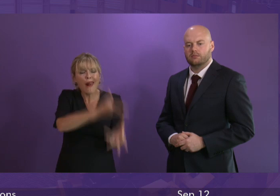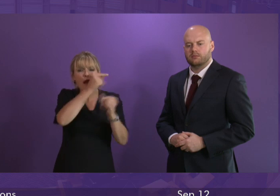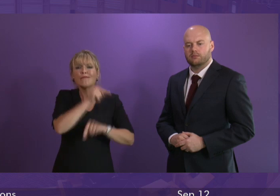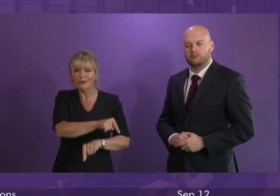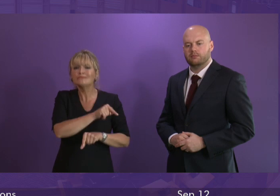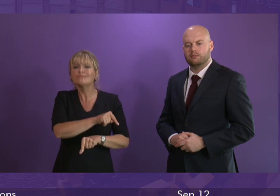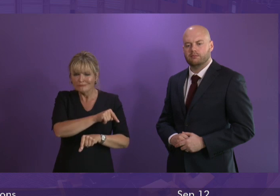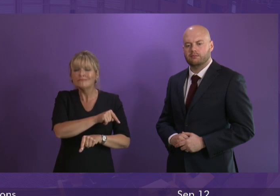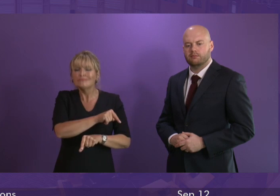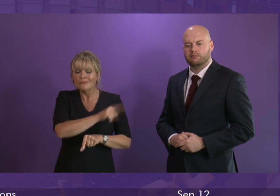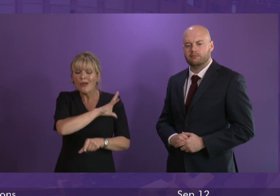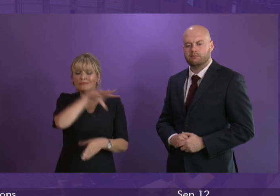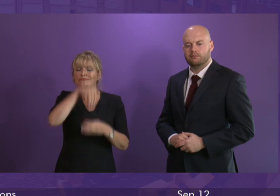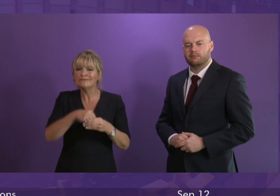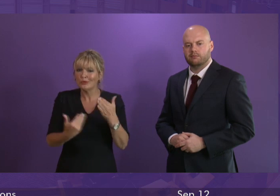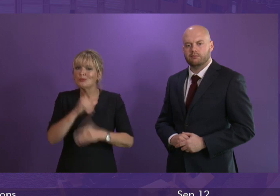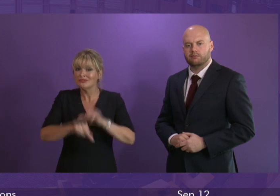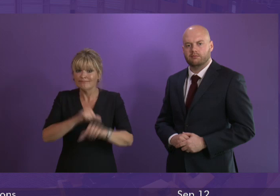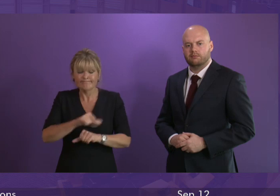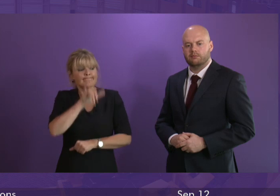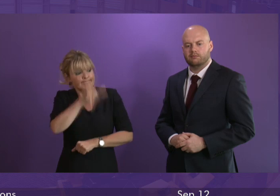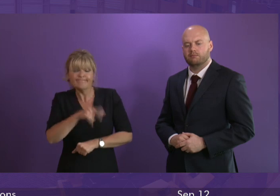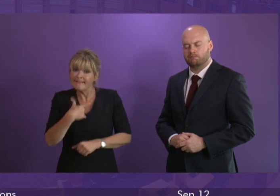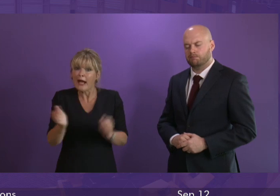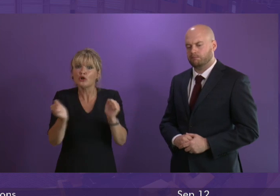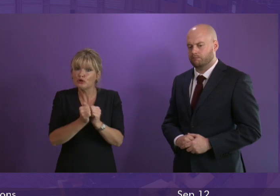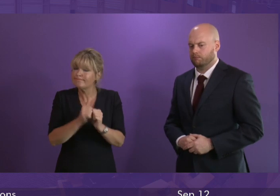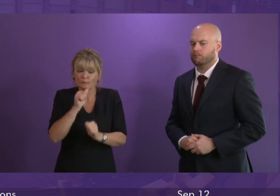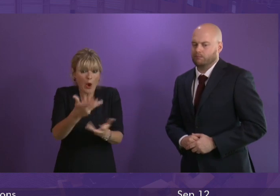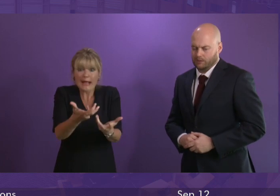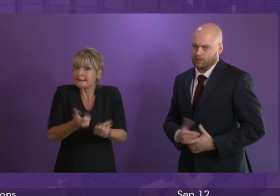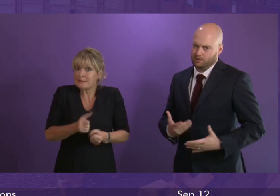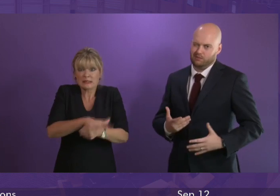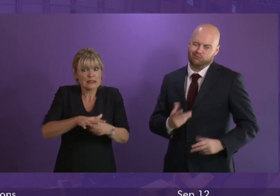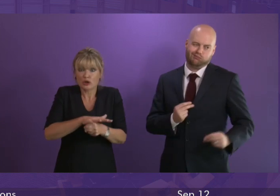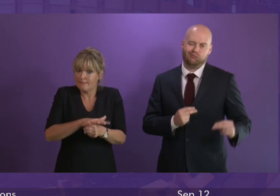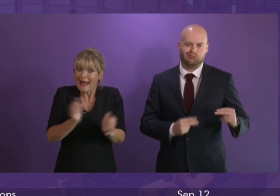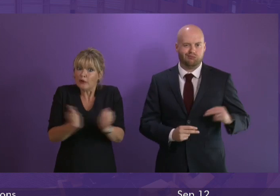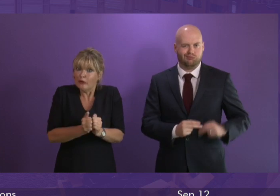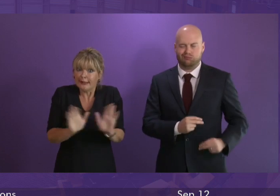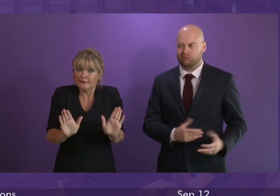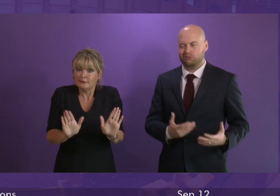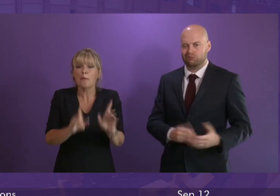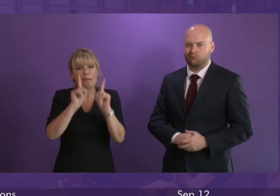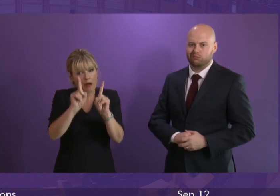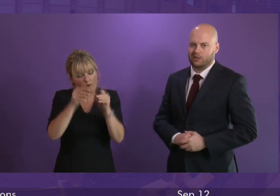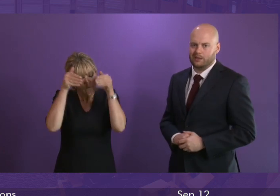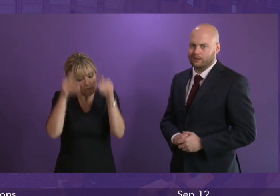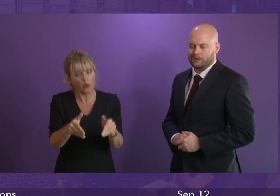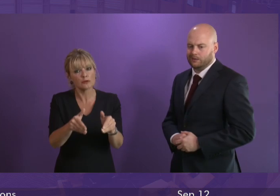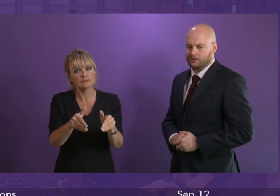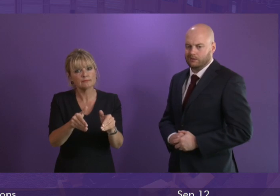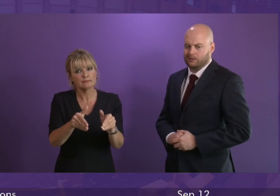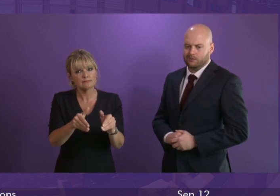learned from this. I very much agree that this is a completely unacceptable situation, but our focus will remain